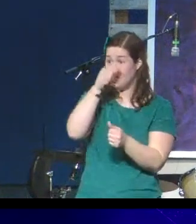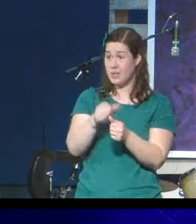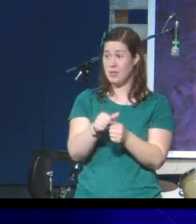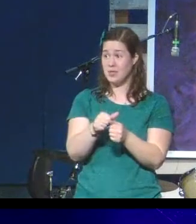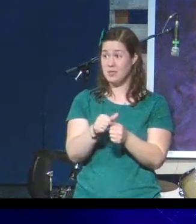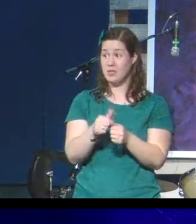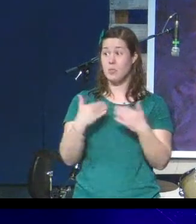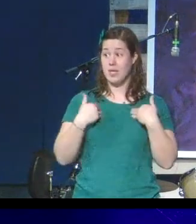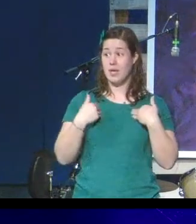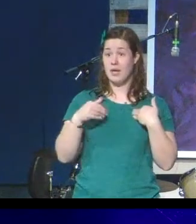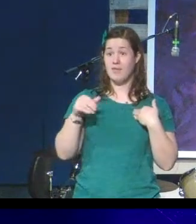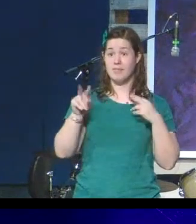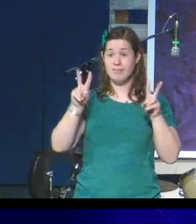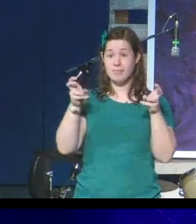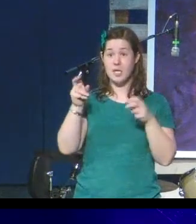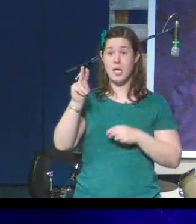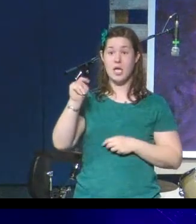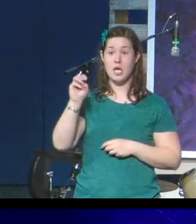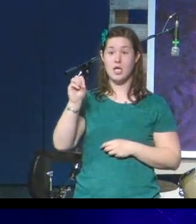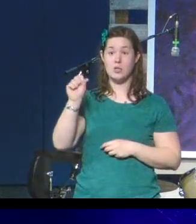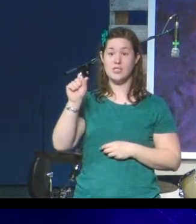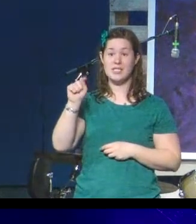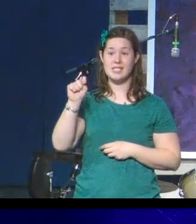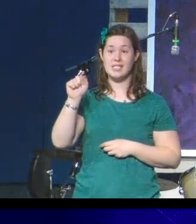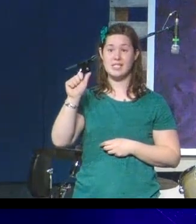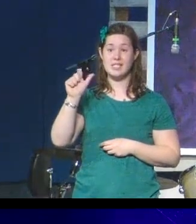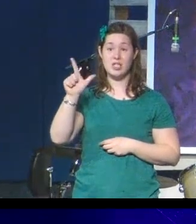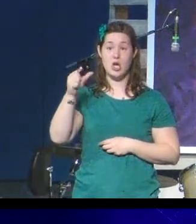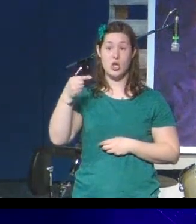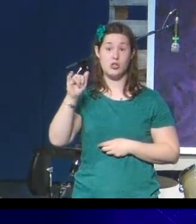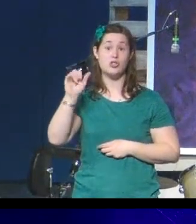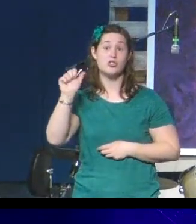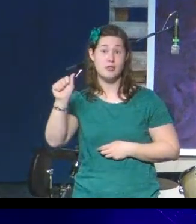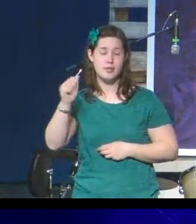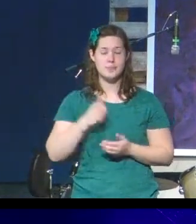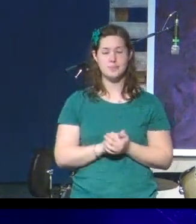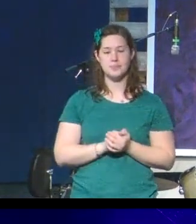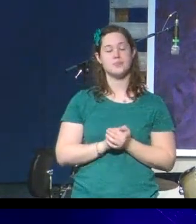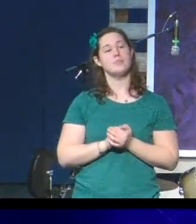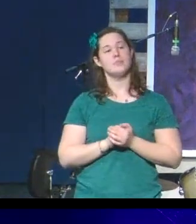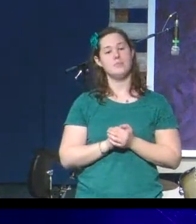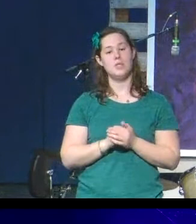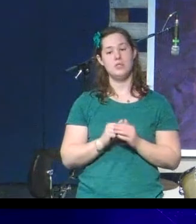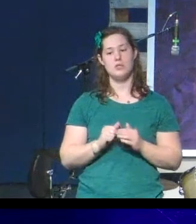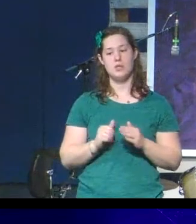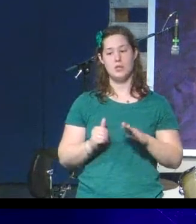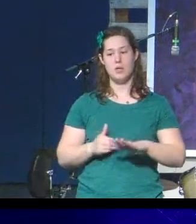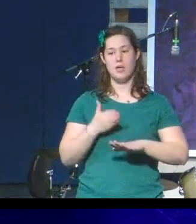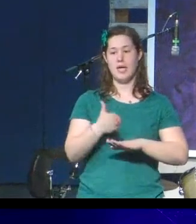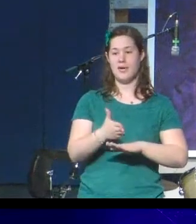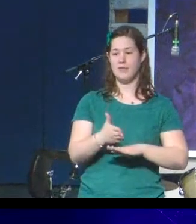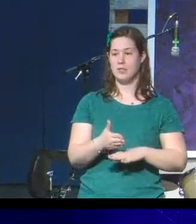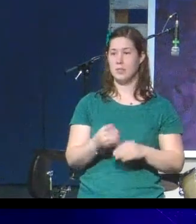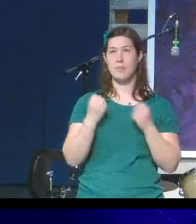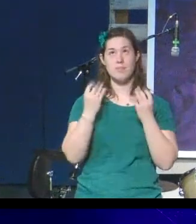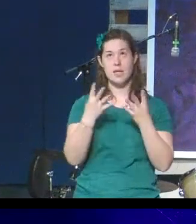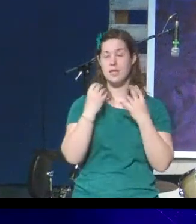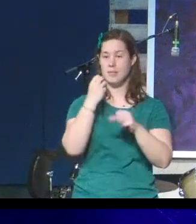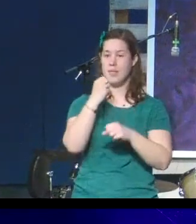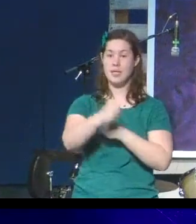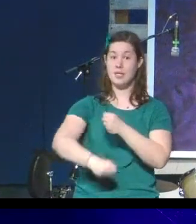Back in the Israelites' land, after decades in Babylon, the people were trying hard to bring back their